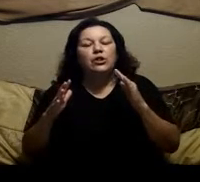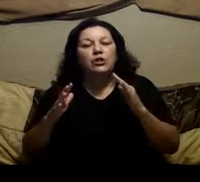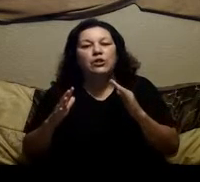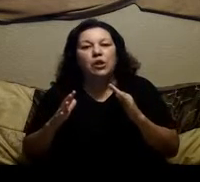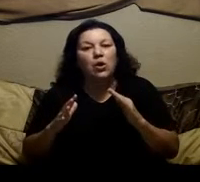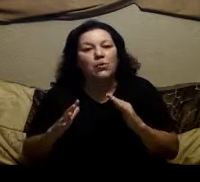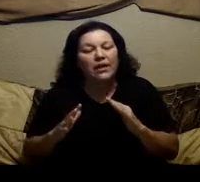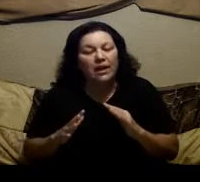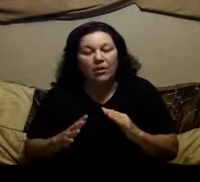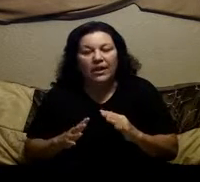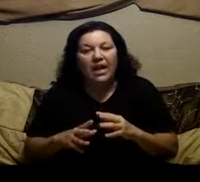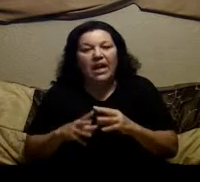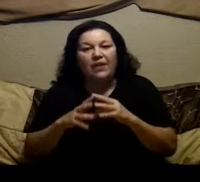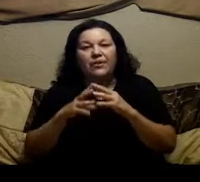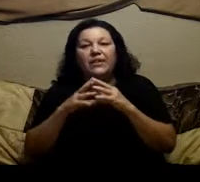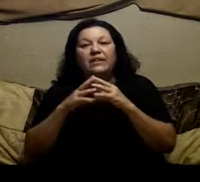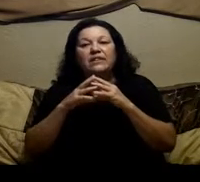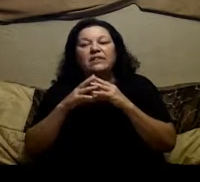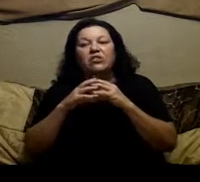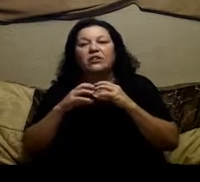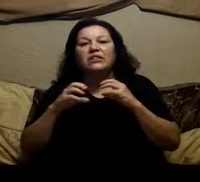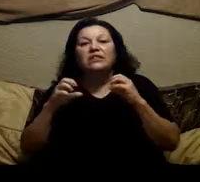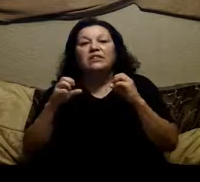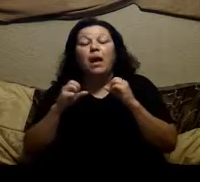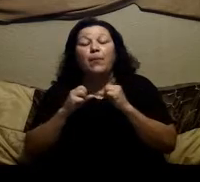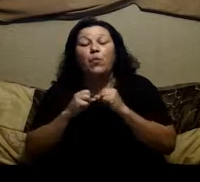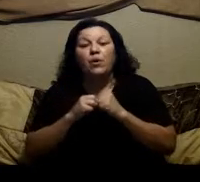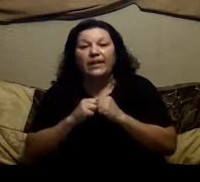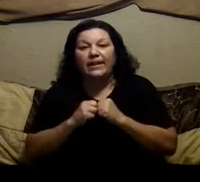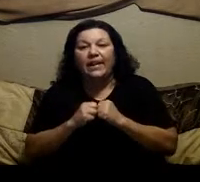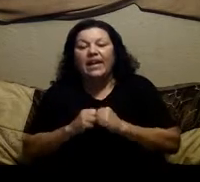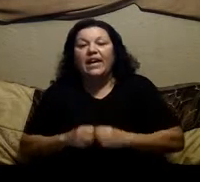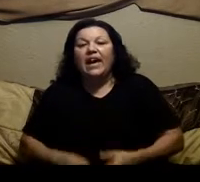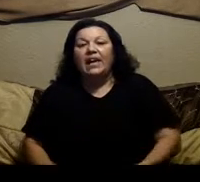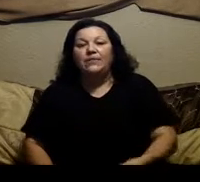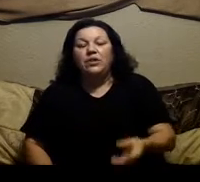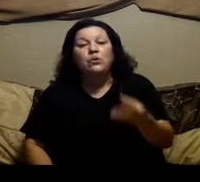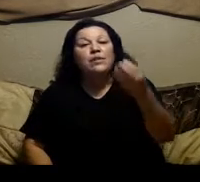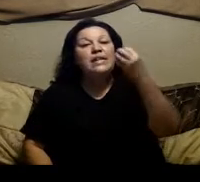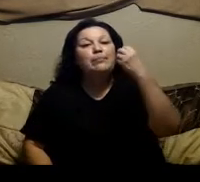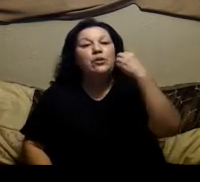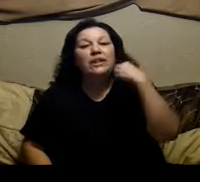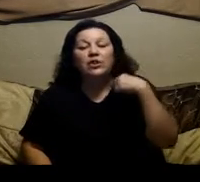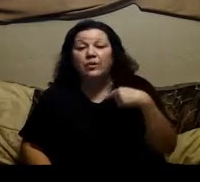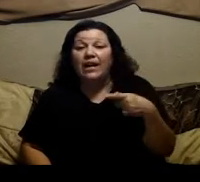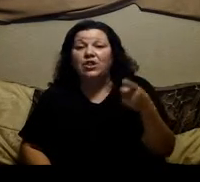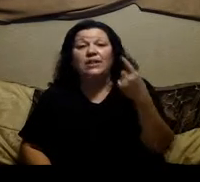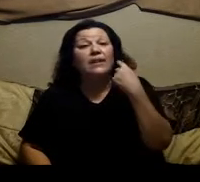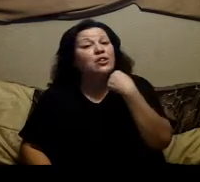to slow down everything starts to stop working and if you keep putting trash in that